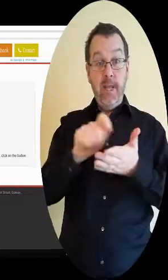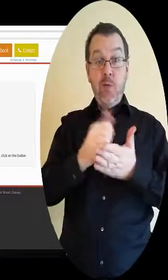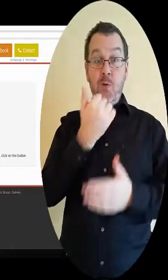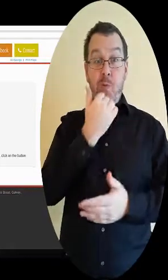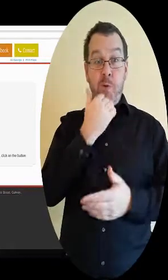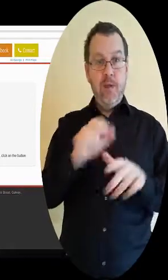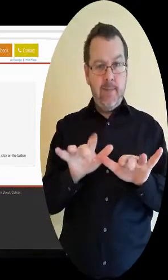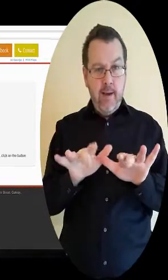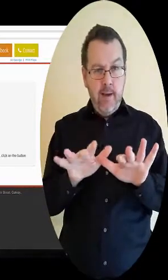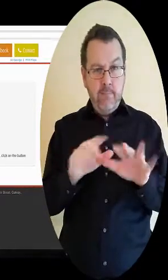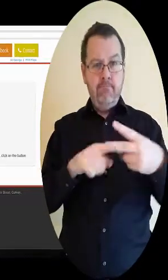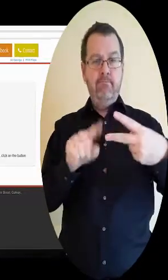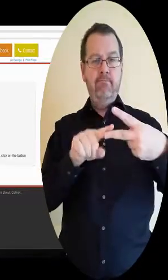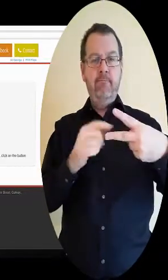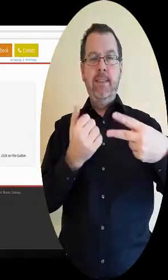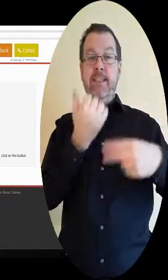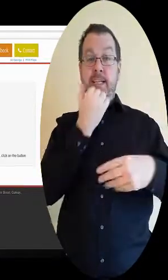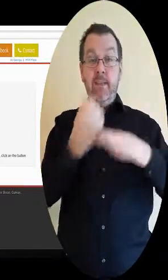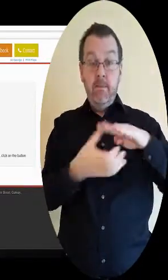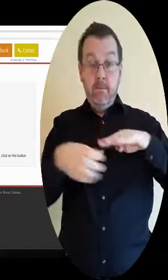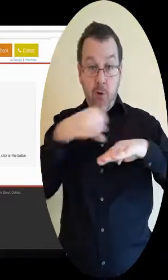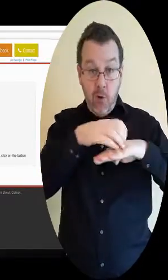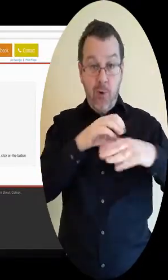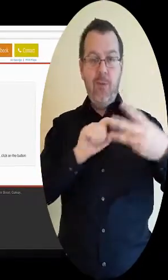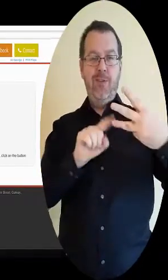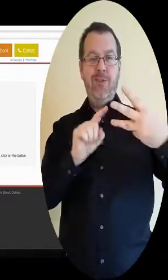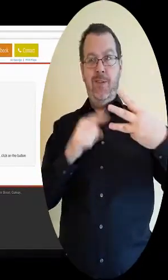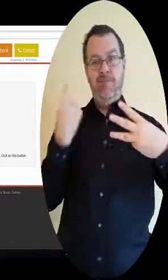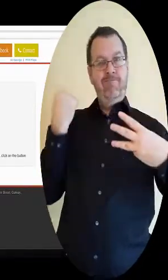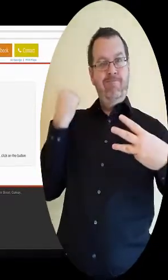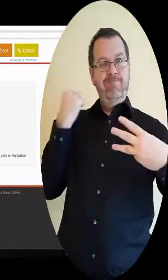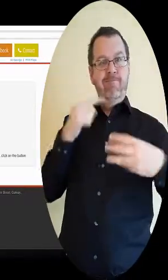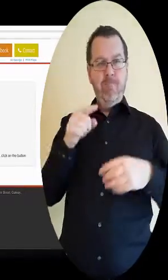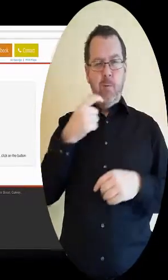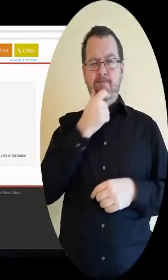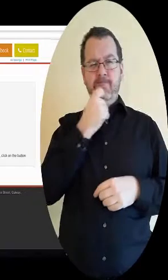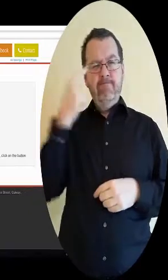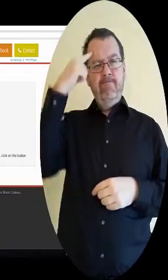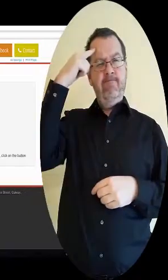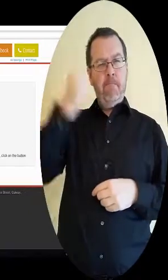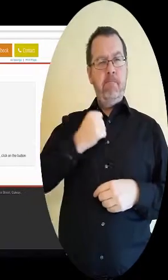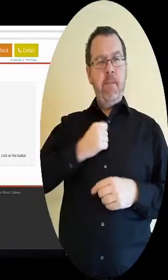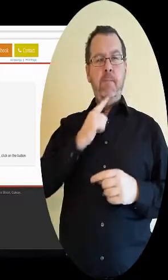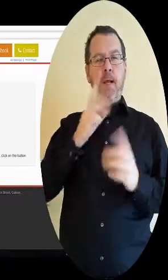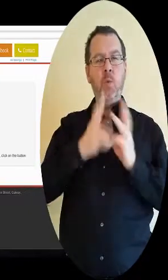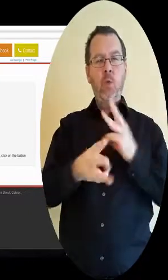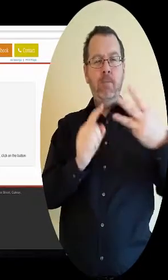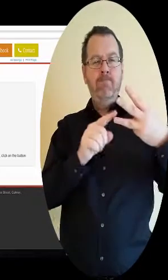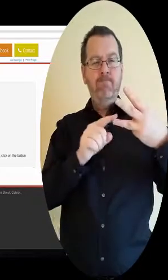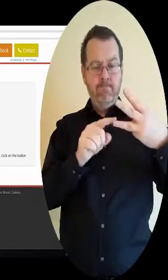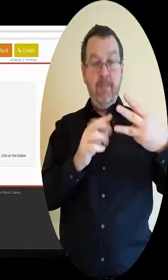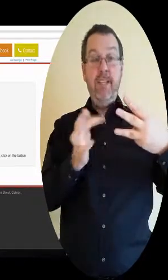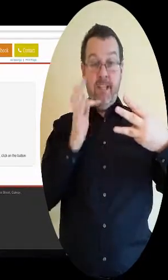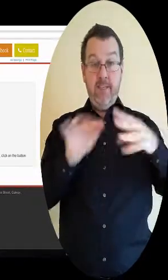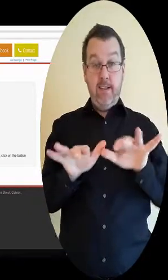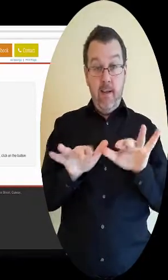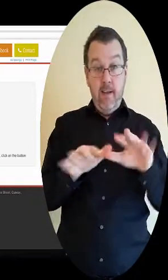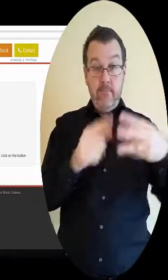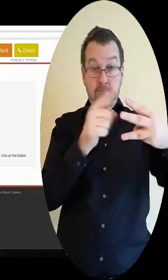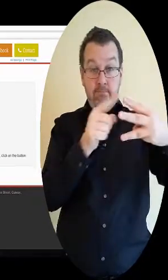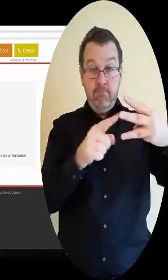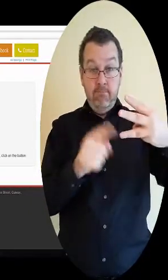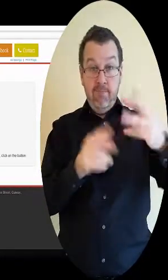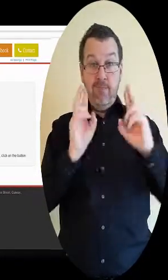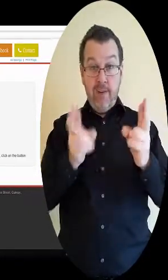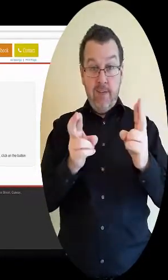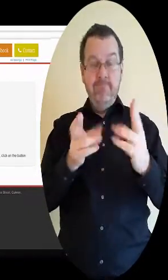You will be asked to enter your CIO application number, your date of birth and the account password that you created at the